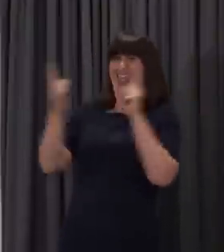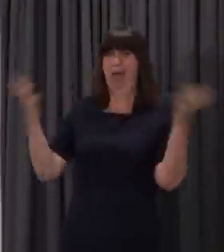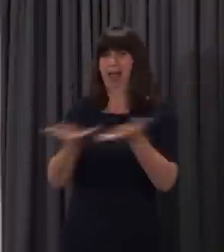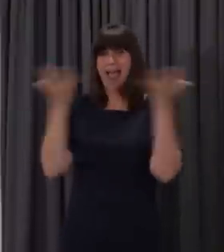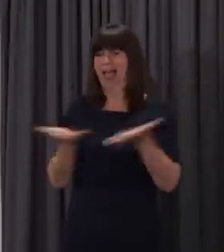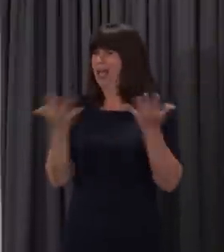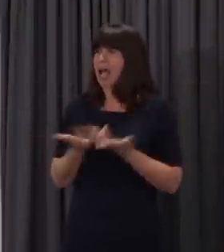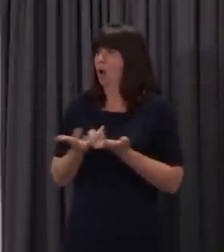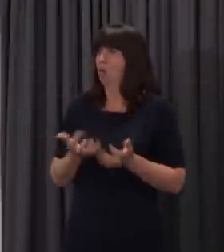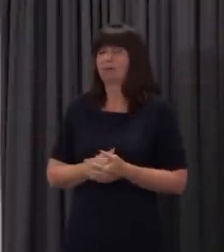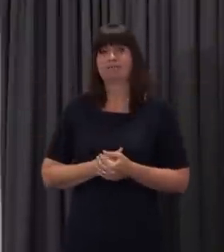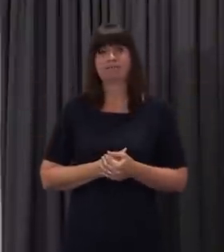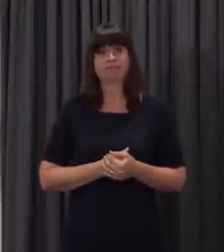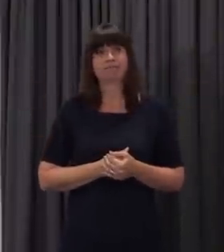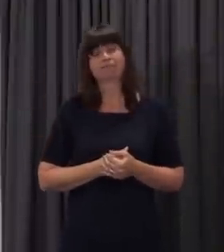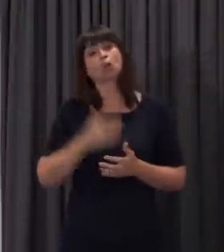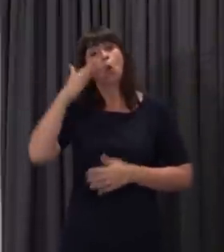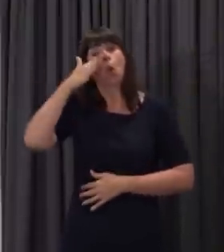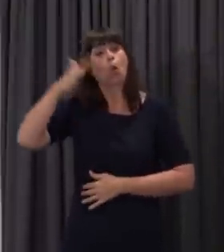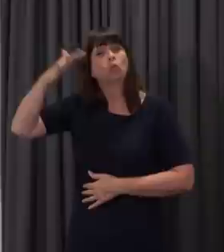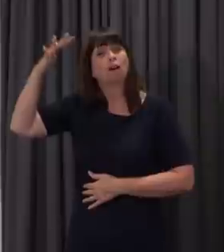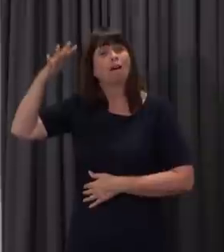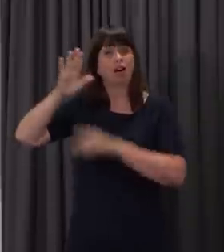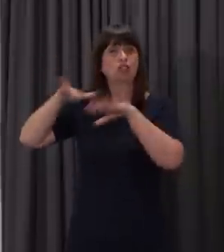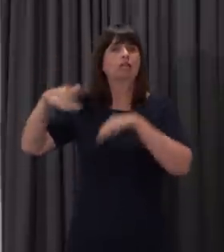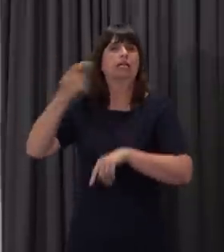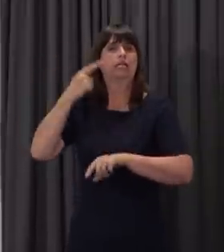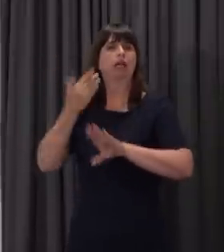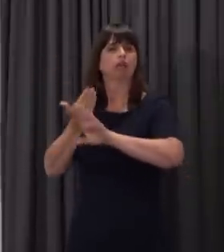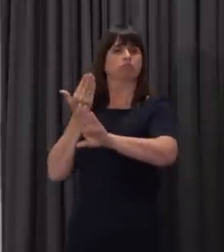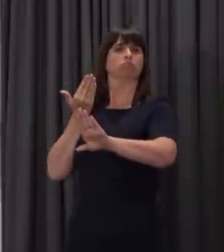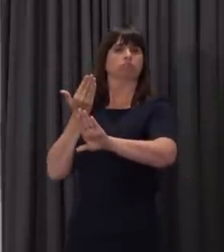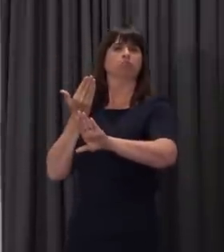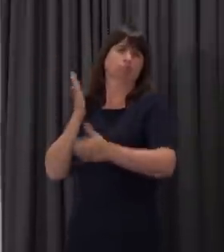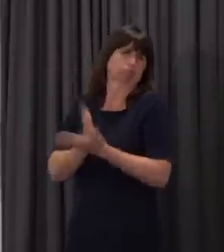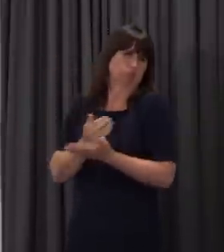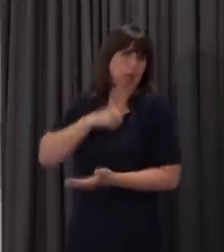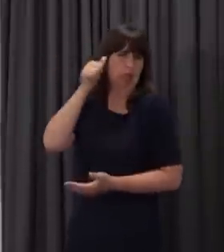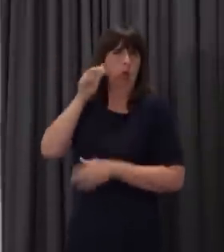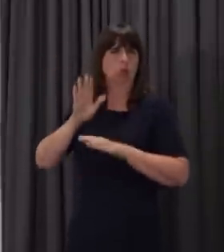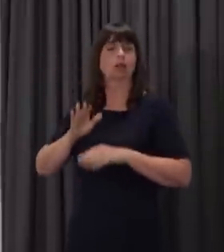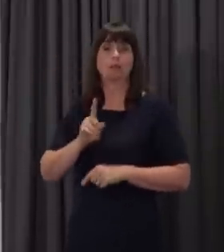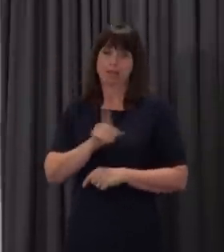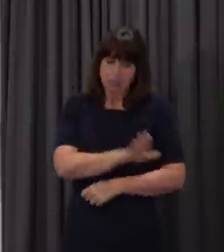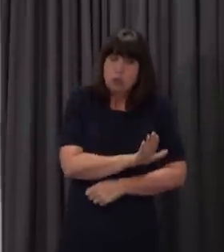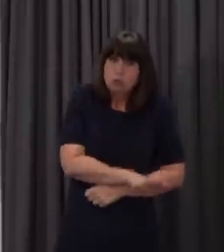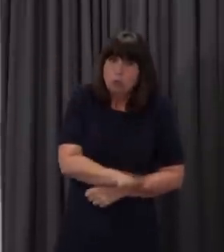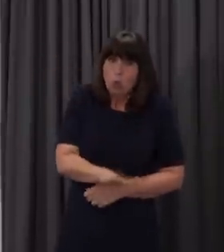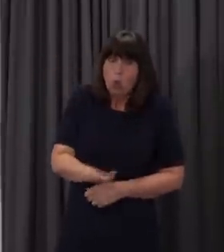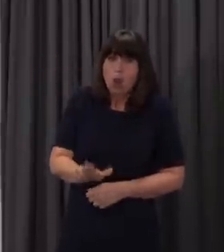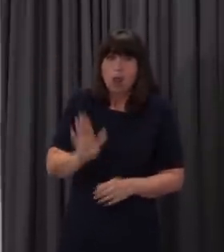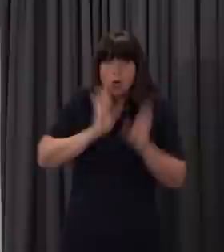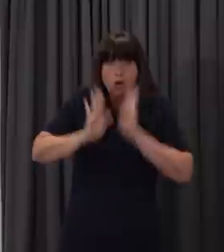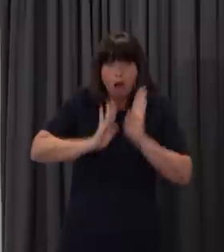Well, Megan, for older children, you know, that's easier to do without a shadow of a doubt. For our smallest and our